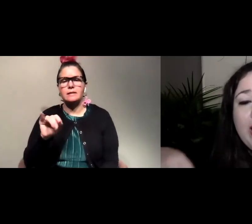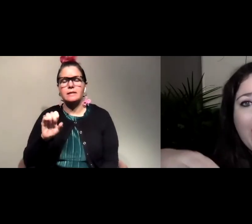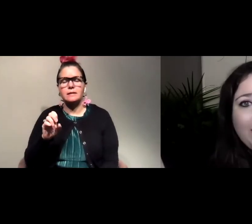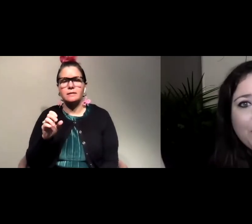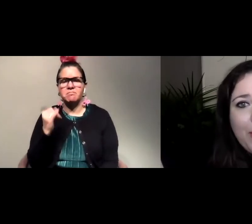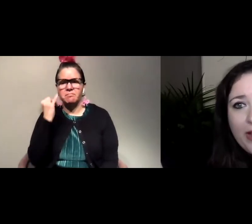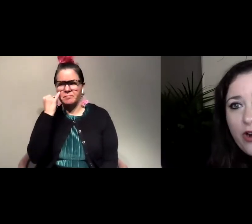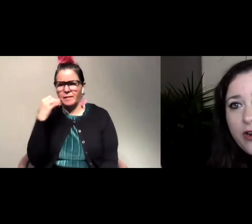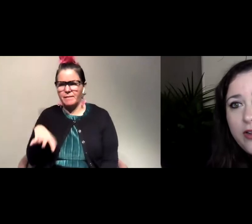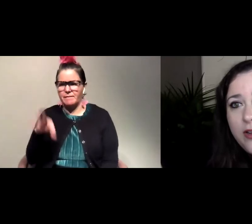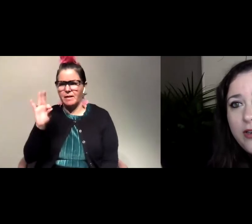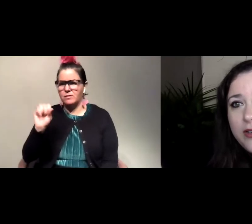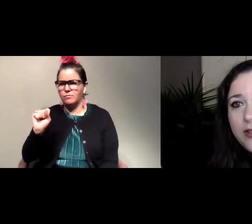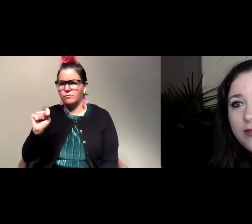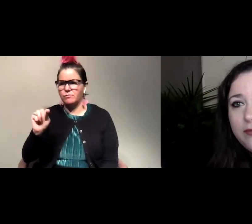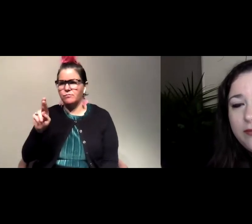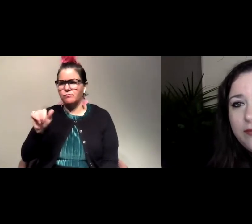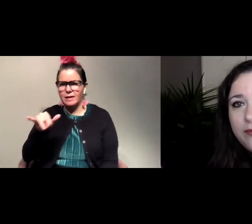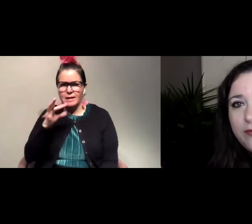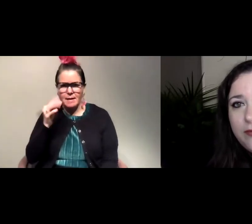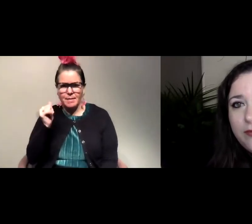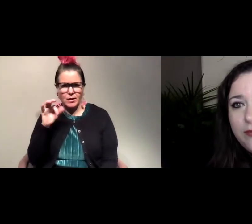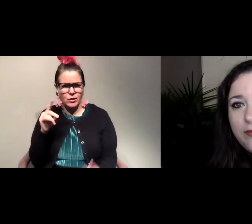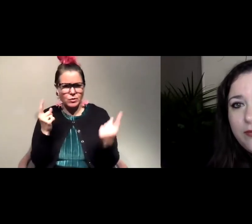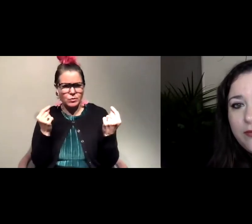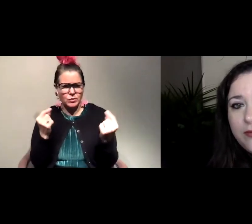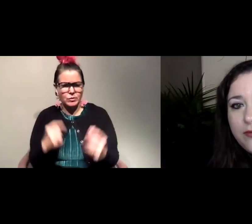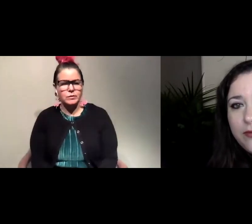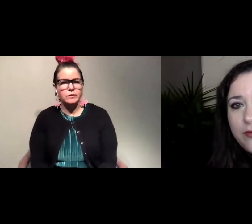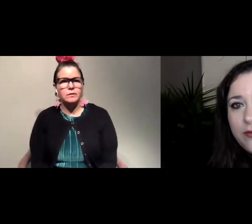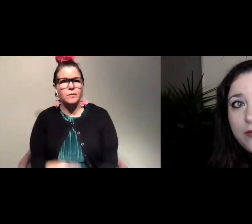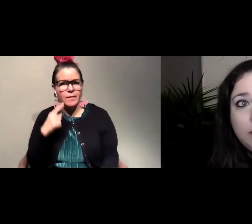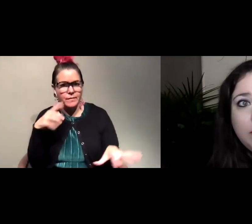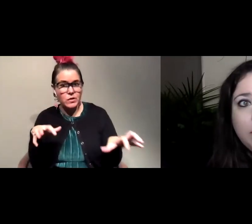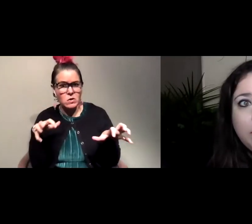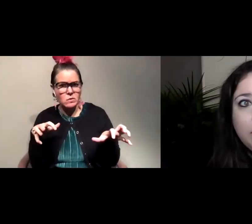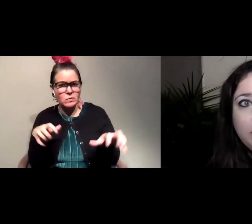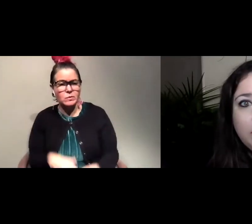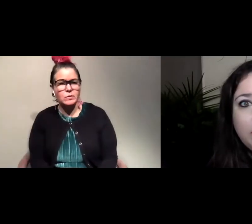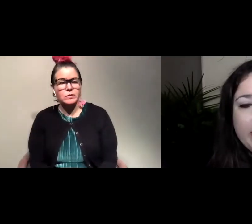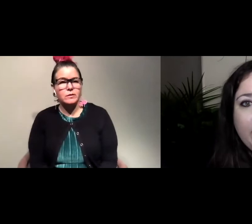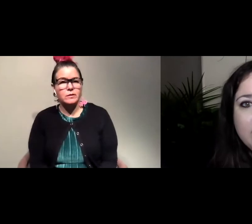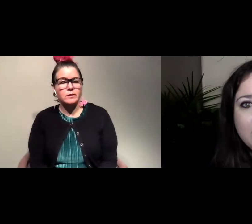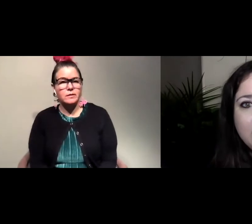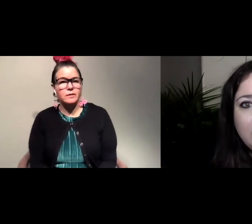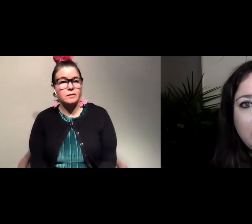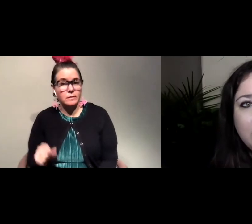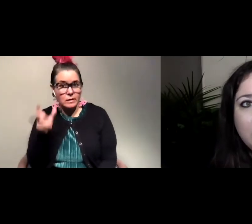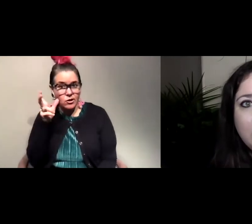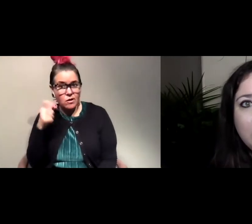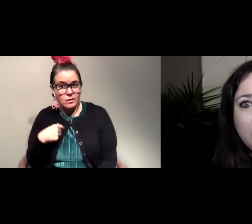stray cat in your backyard I think it is can you hear us